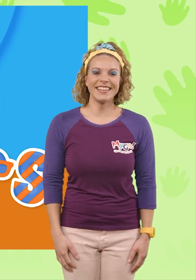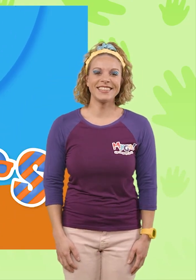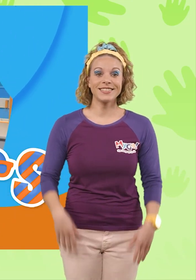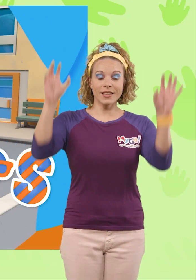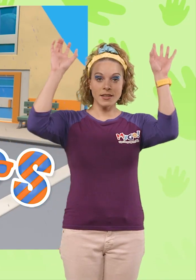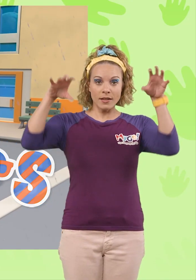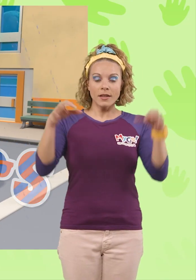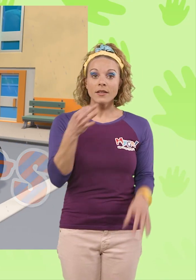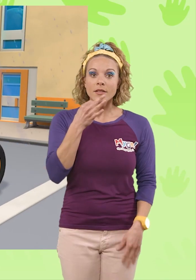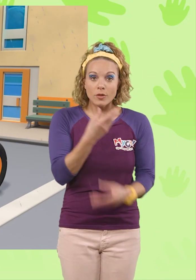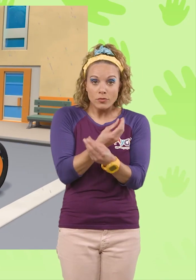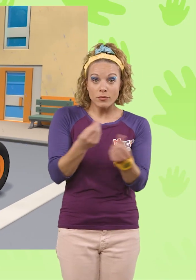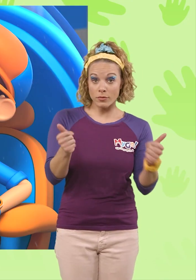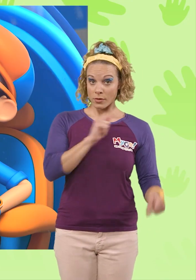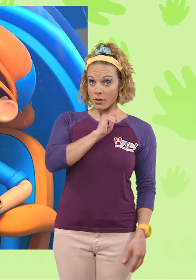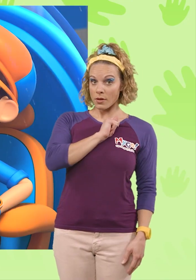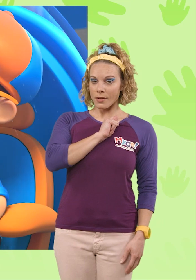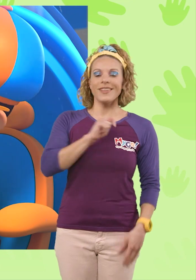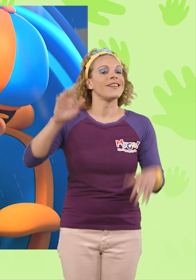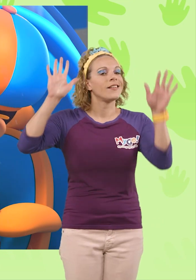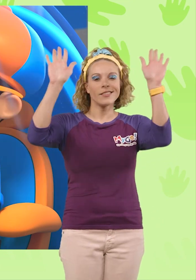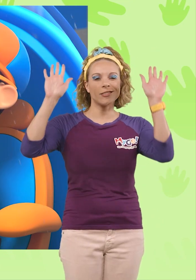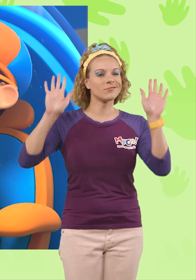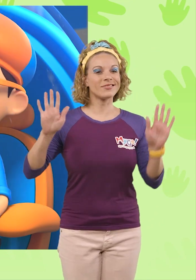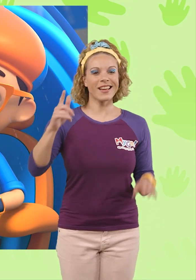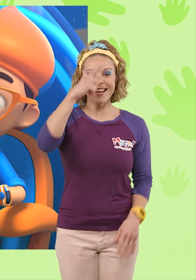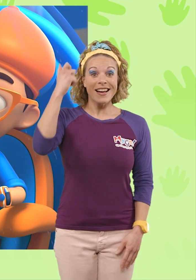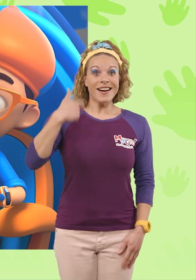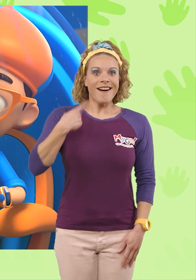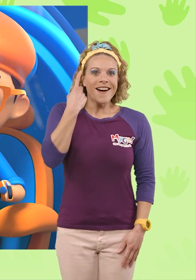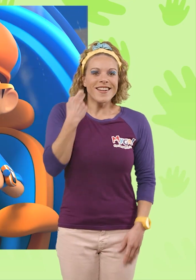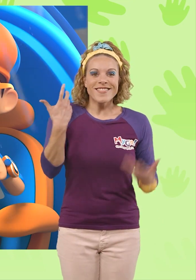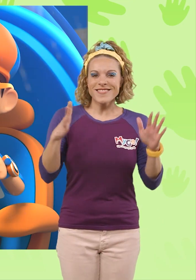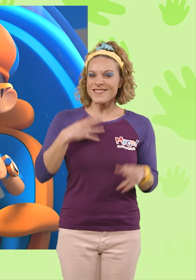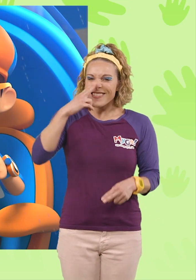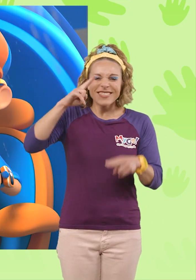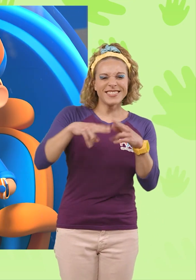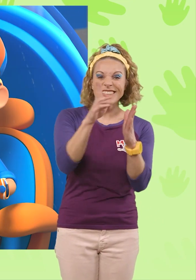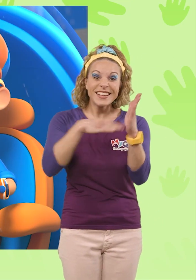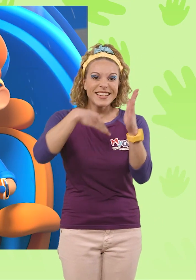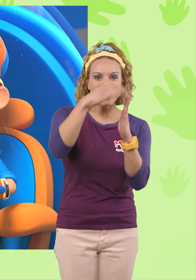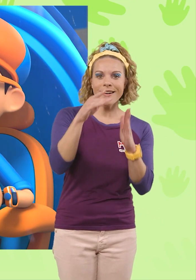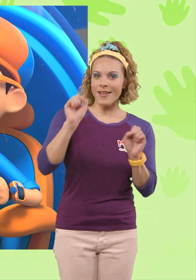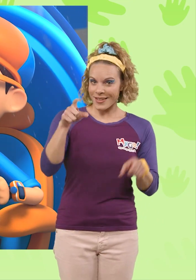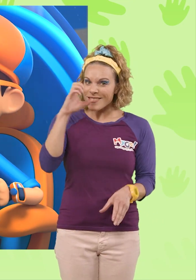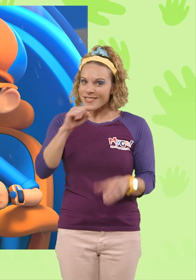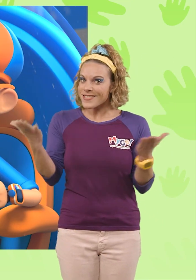The rain will be gone soon, Tabs? Great! Since I just finished my fun painting! Can you guess what it